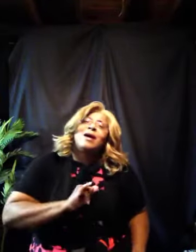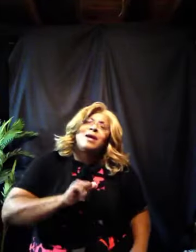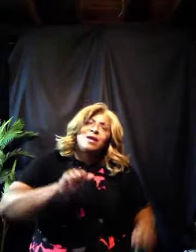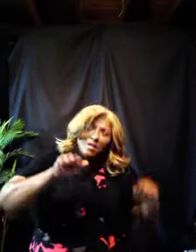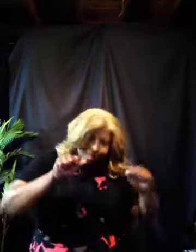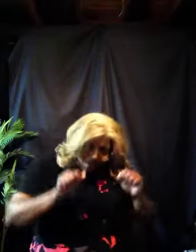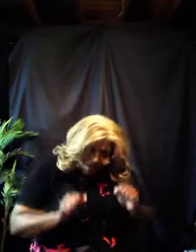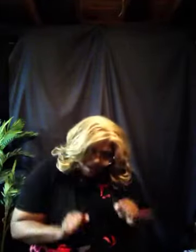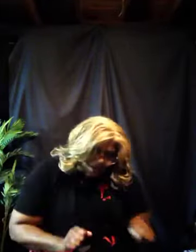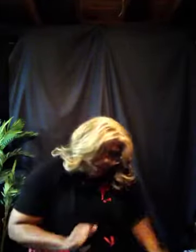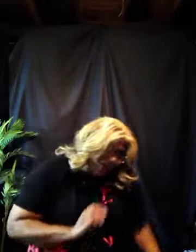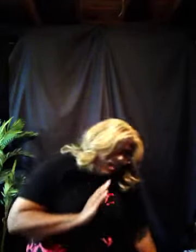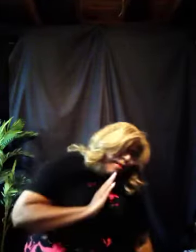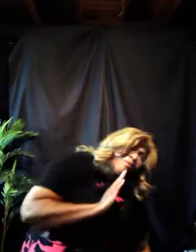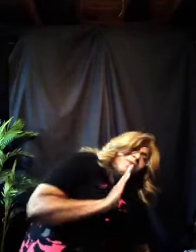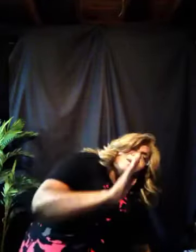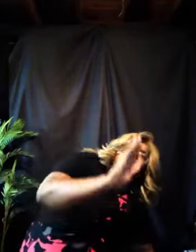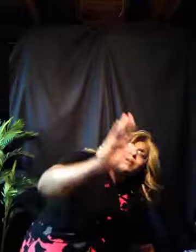can be